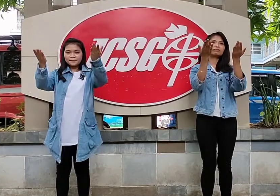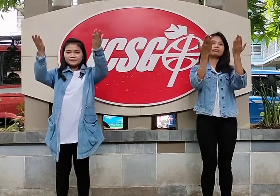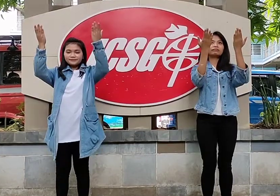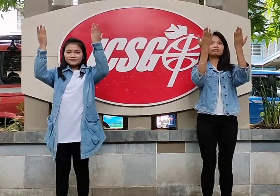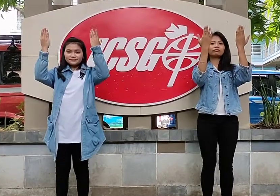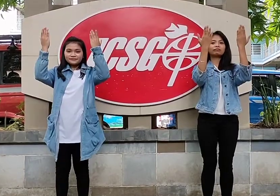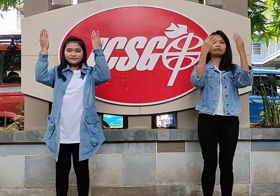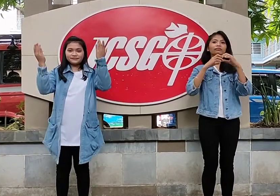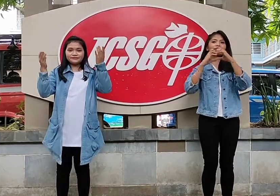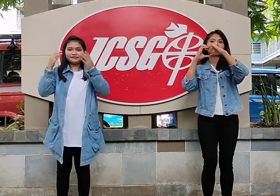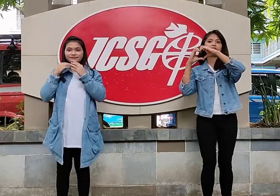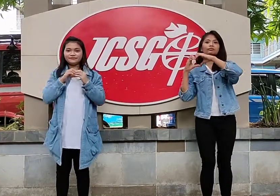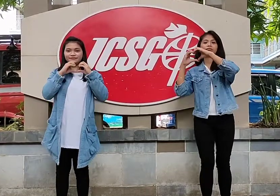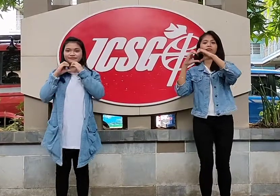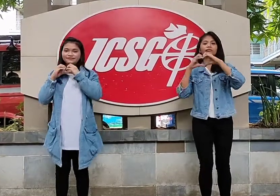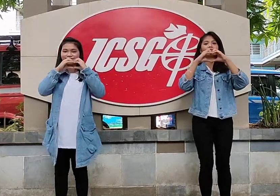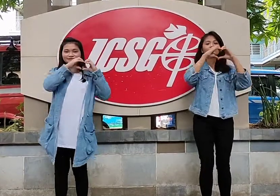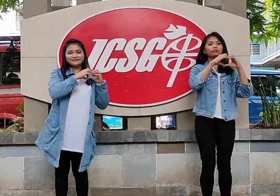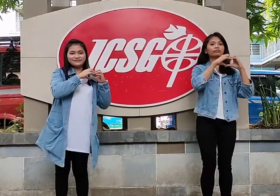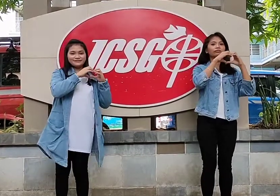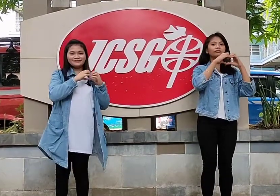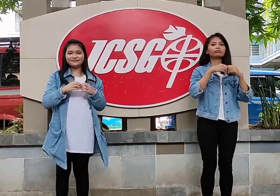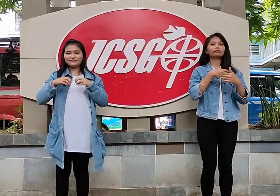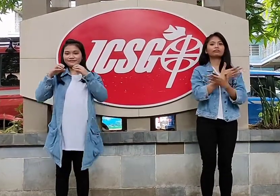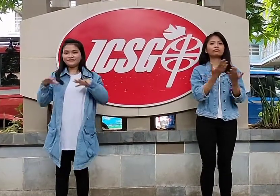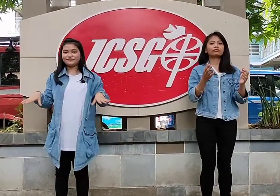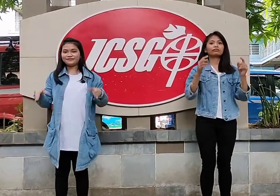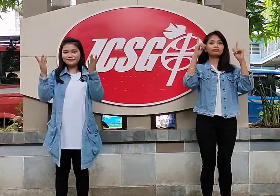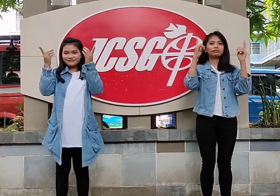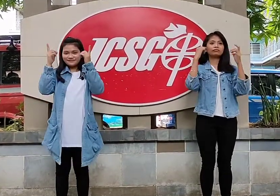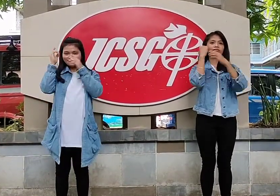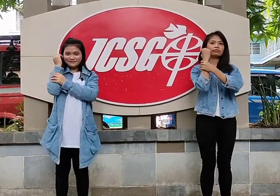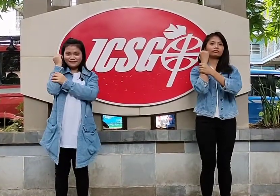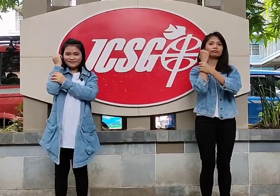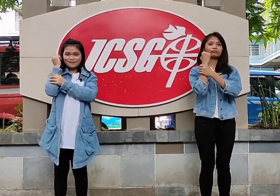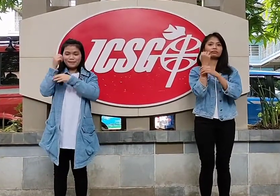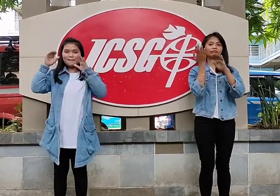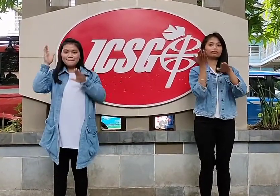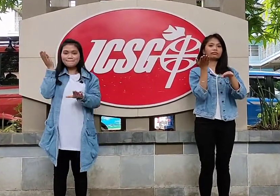And let his love go through them God uses kids